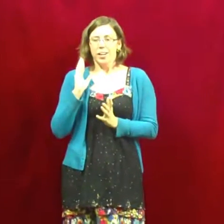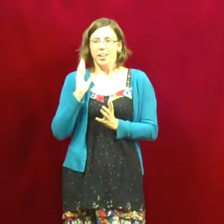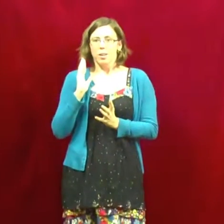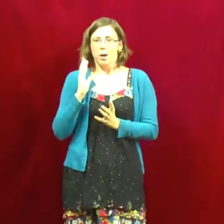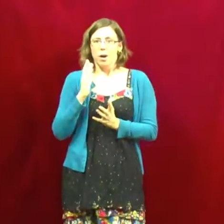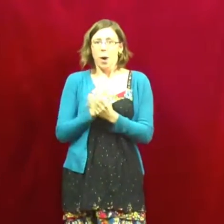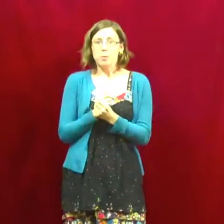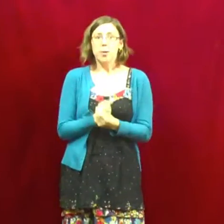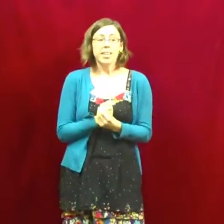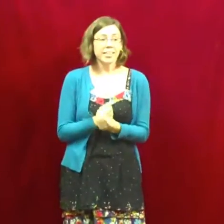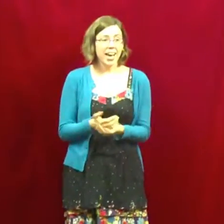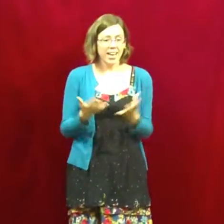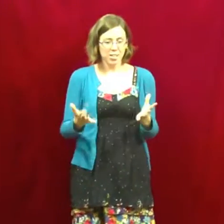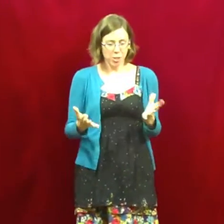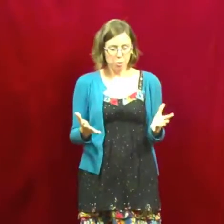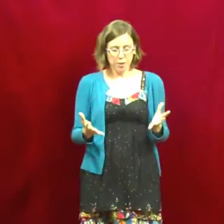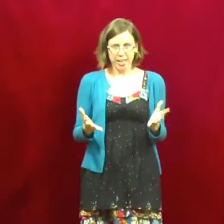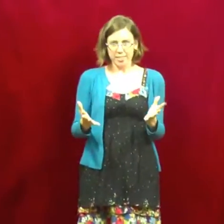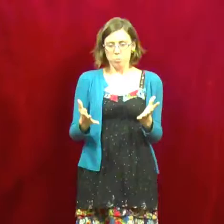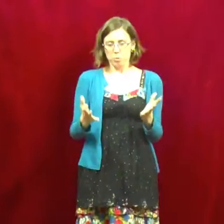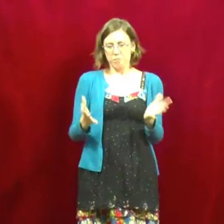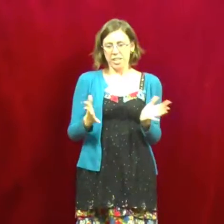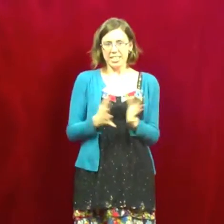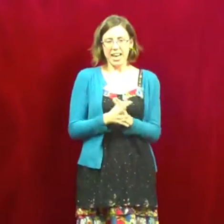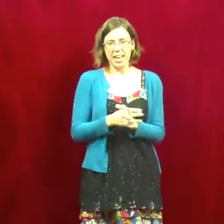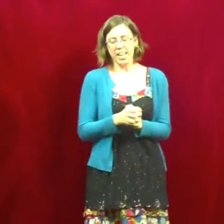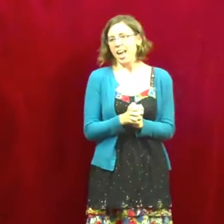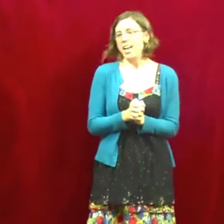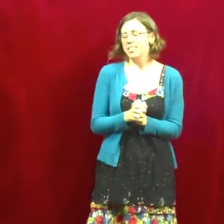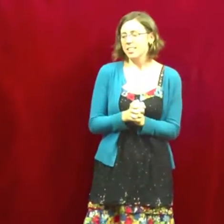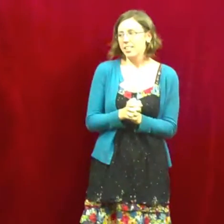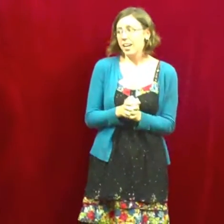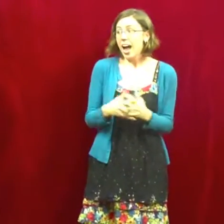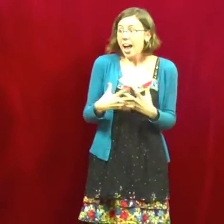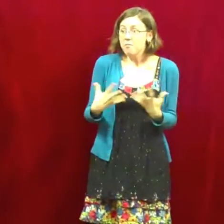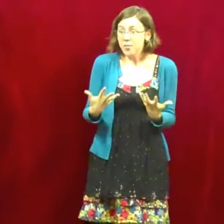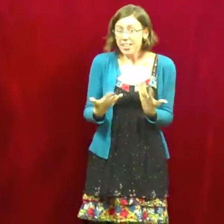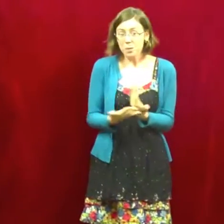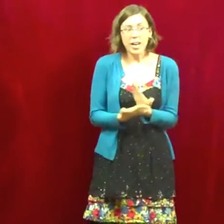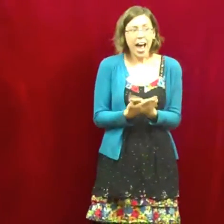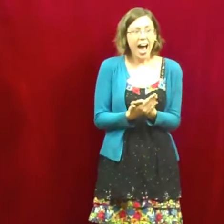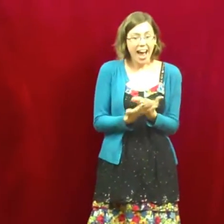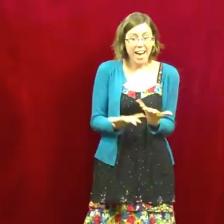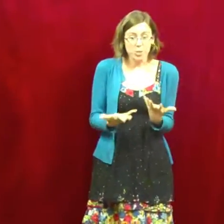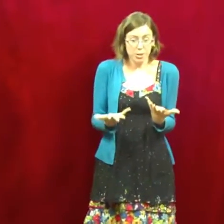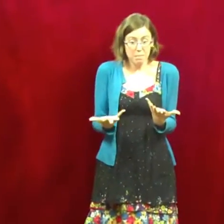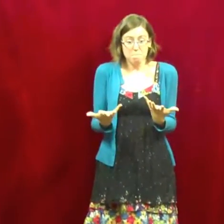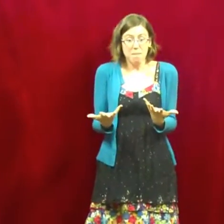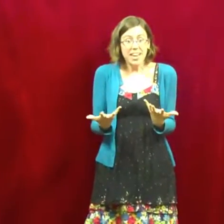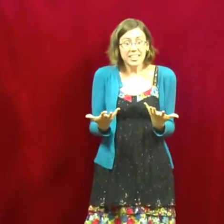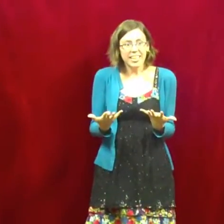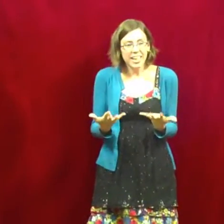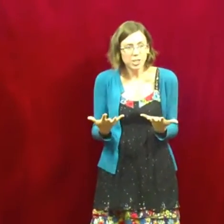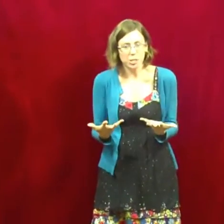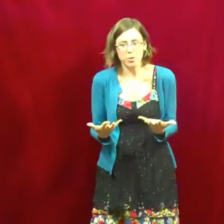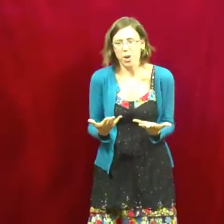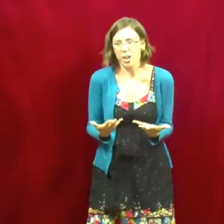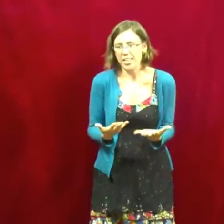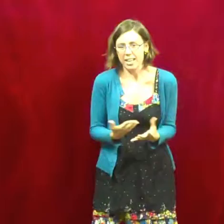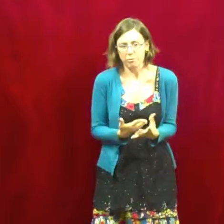So, while was waiting in line, I got to go with my cousin, which was very exciting, and I feel like we, I actually made a connection with Ari Salvador.